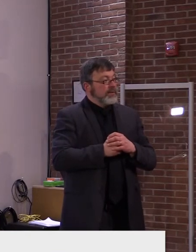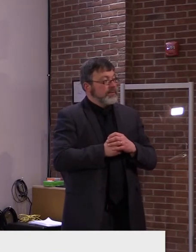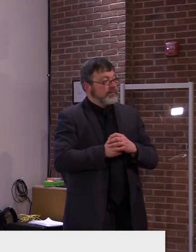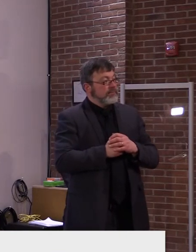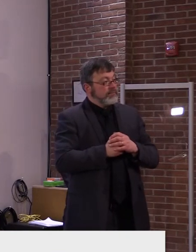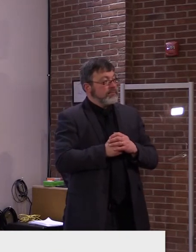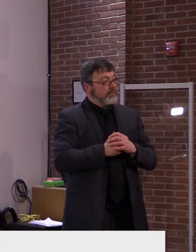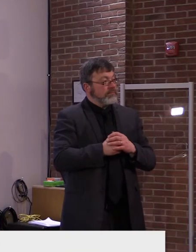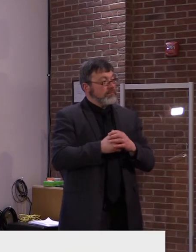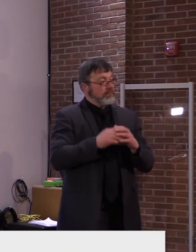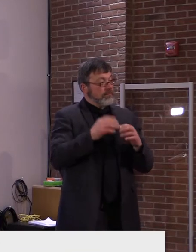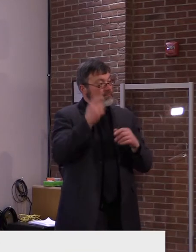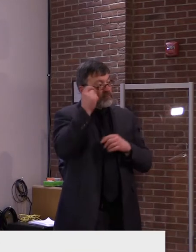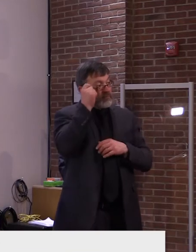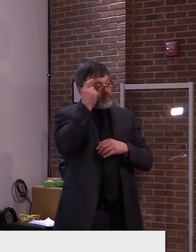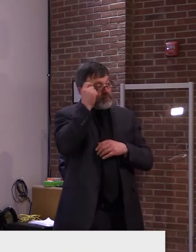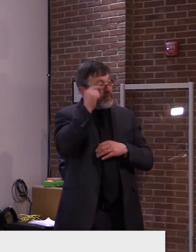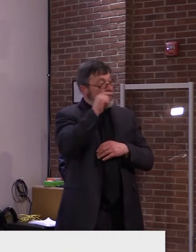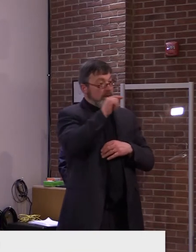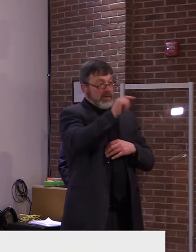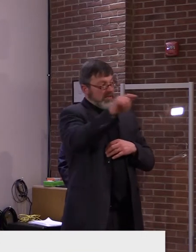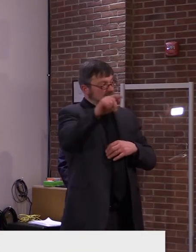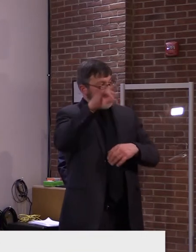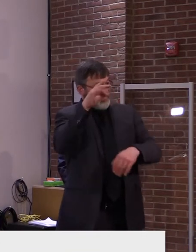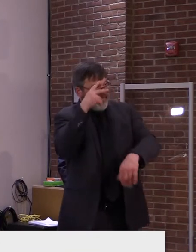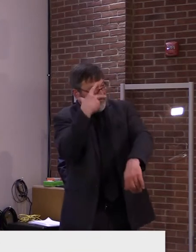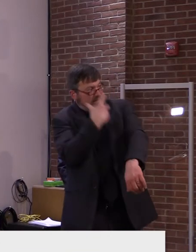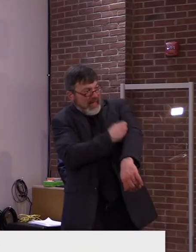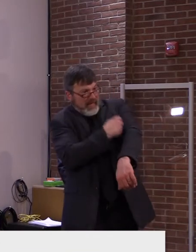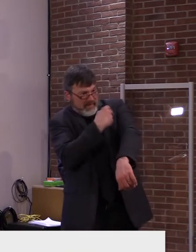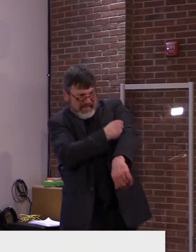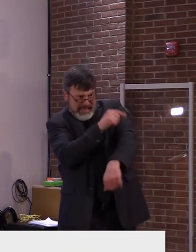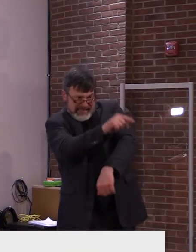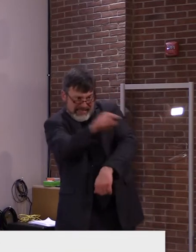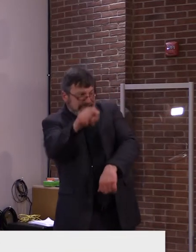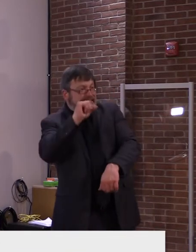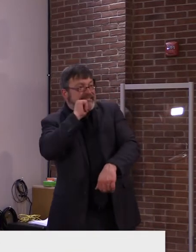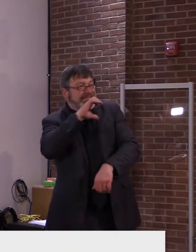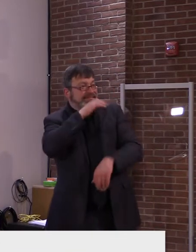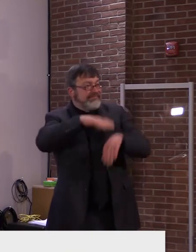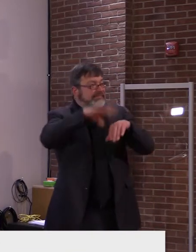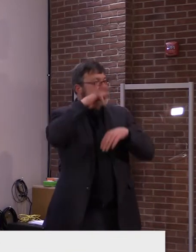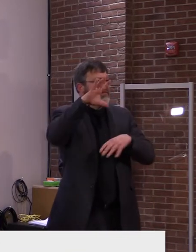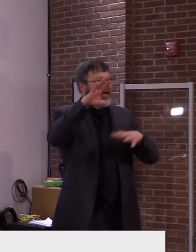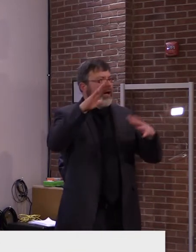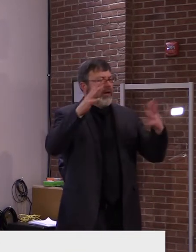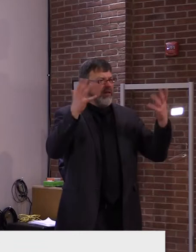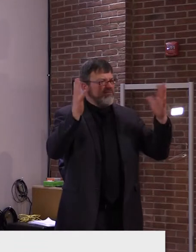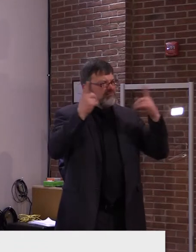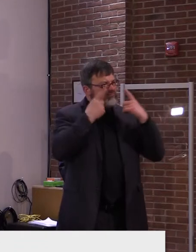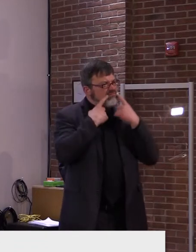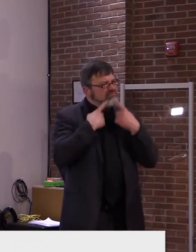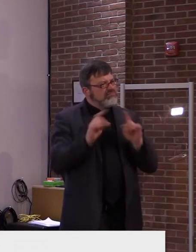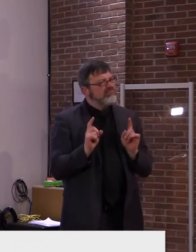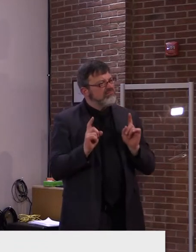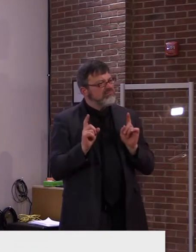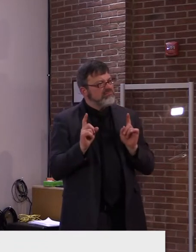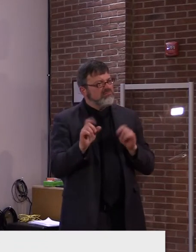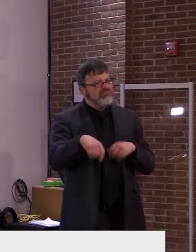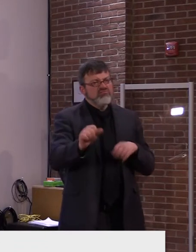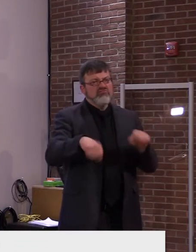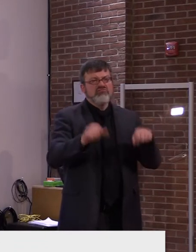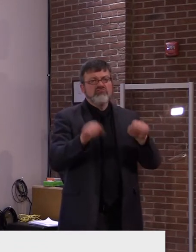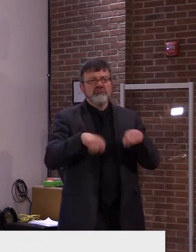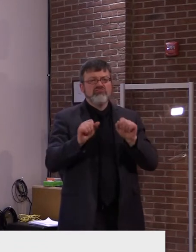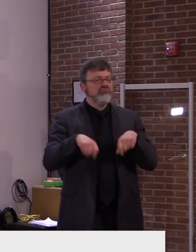vaccine is obviously able to work in the facility's favor. The other good news is that CMS regulatory